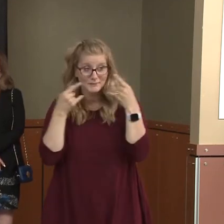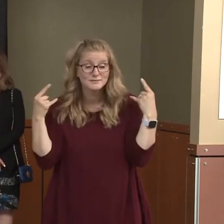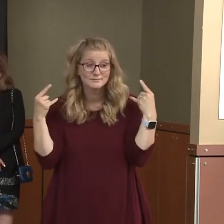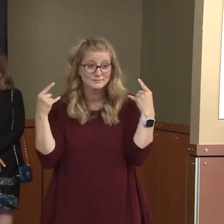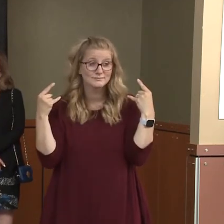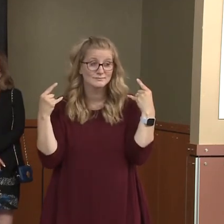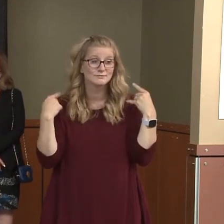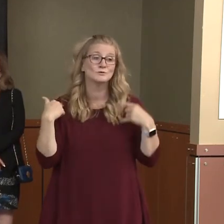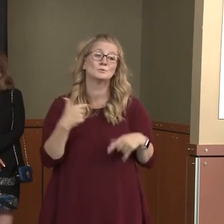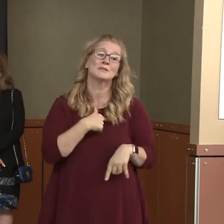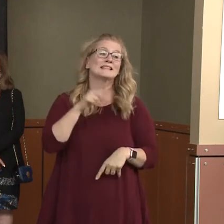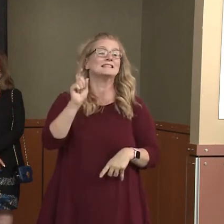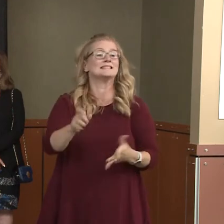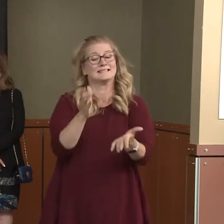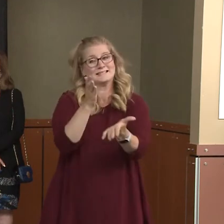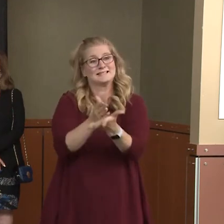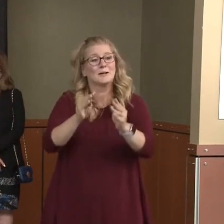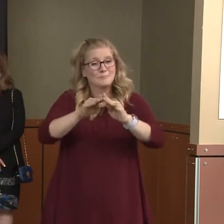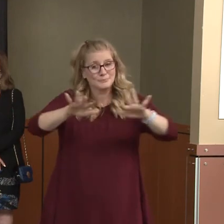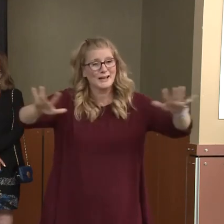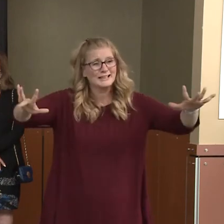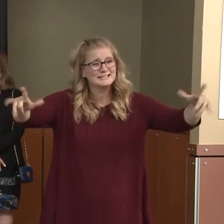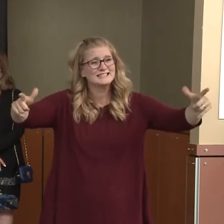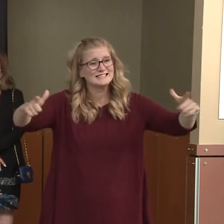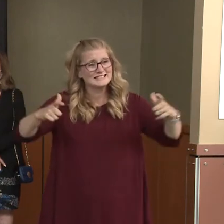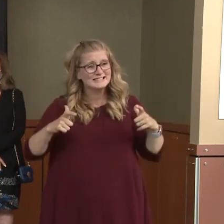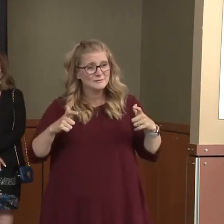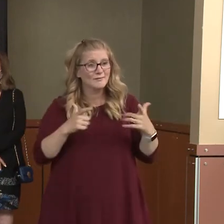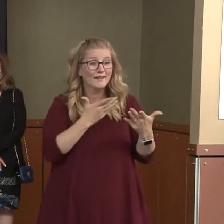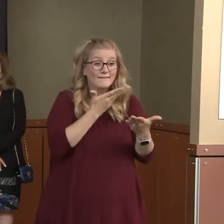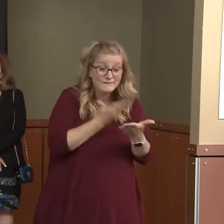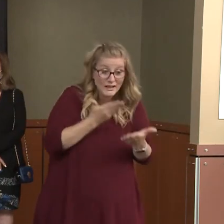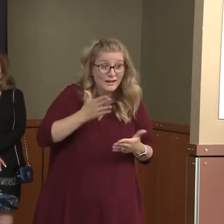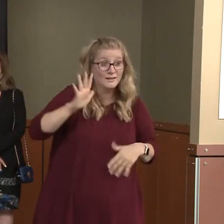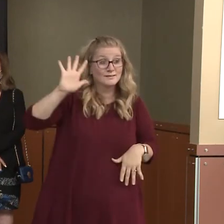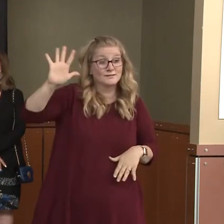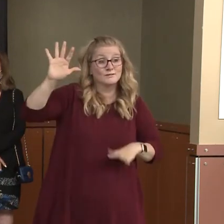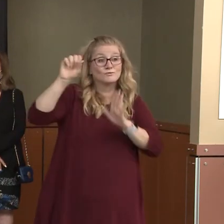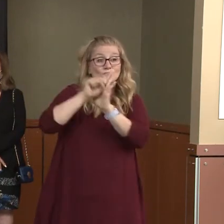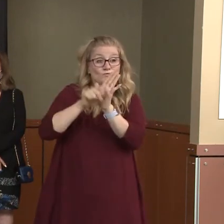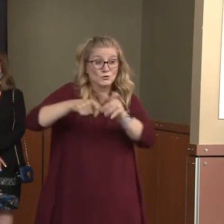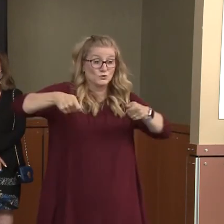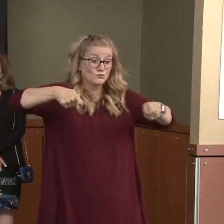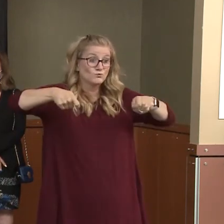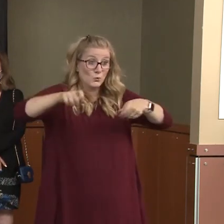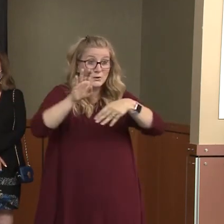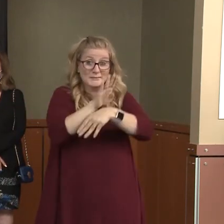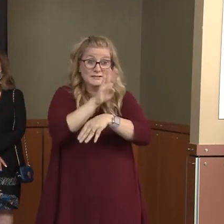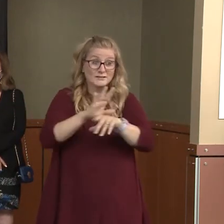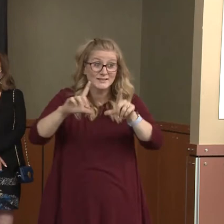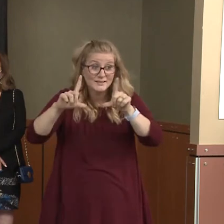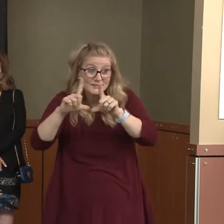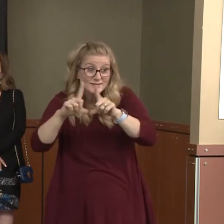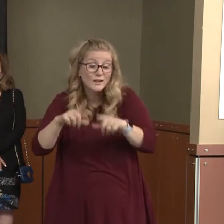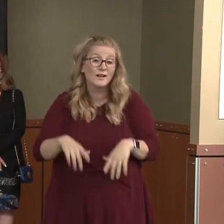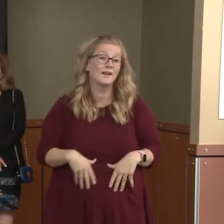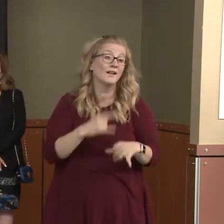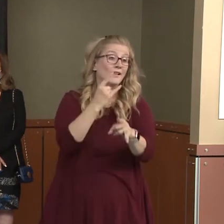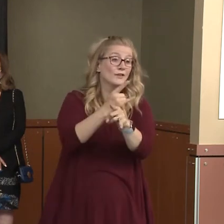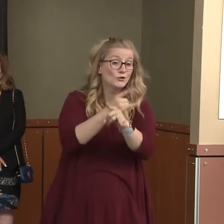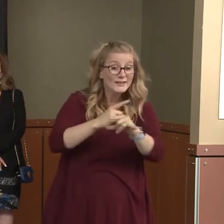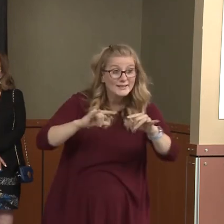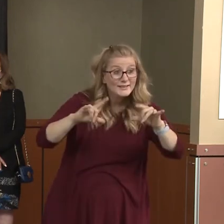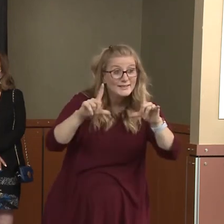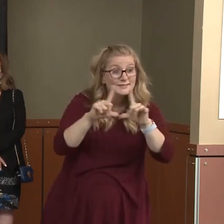You know, the facts are that the state controls the business licenses, the liquor licenses. They control, through L&I, the authority to shut down businesses.